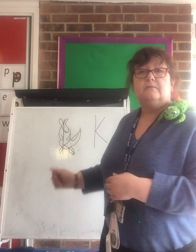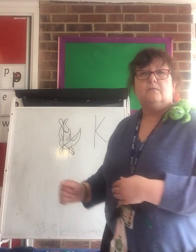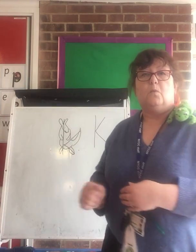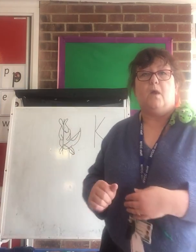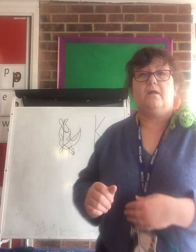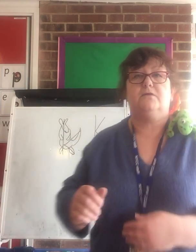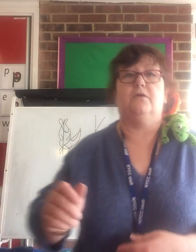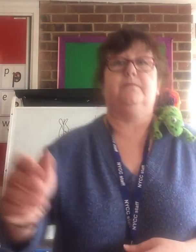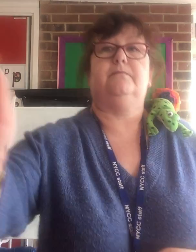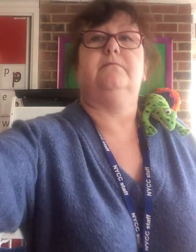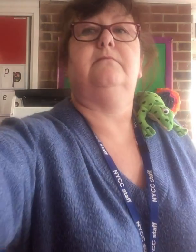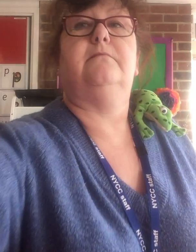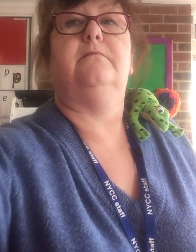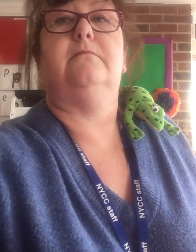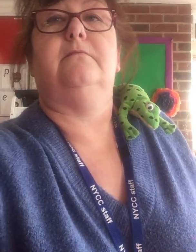Well done.-A-K. S-A-K. S-A-A-K. S-A